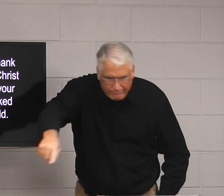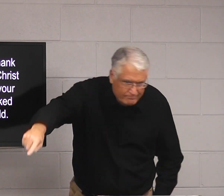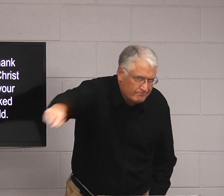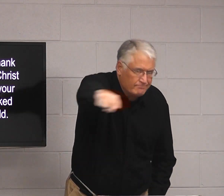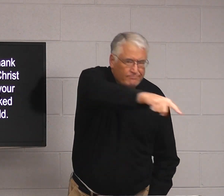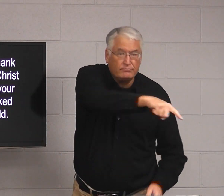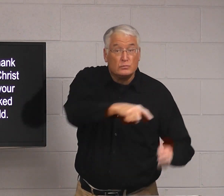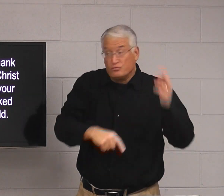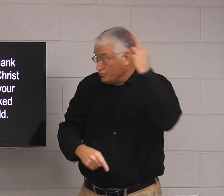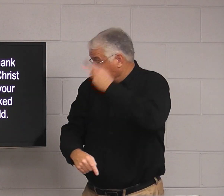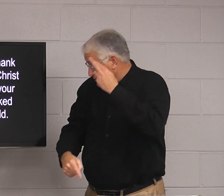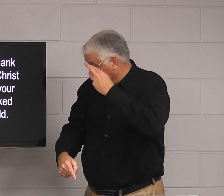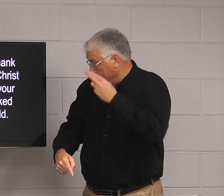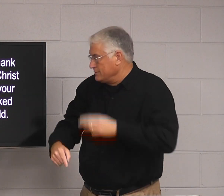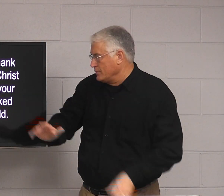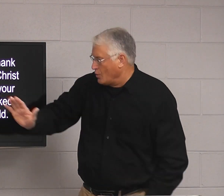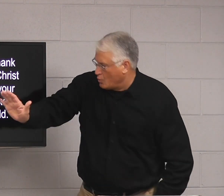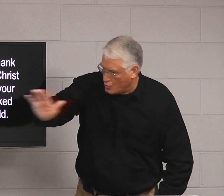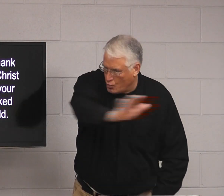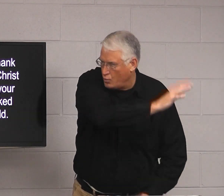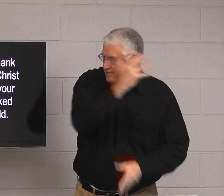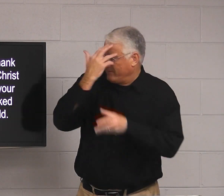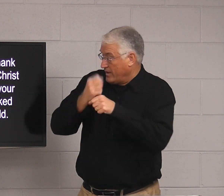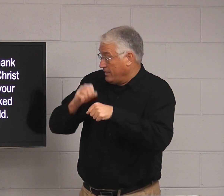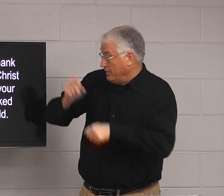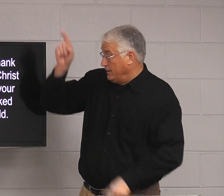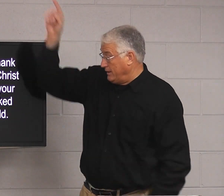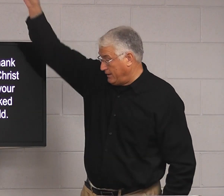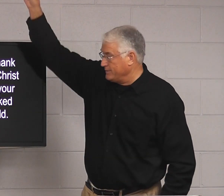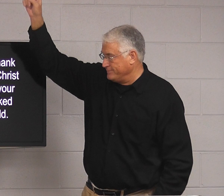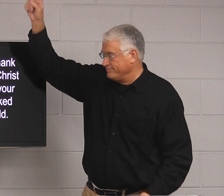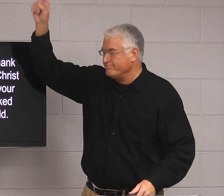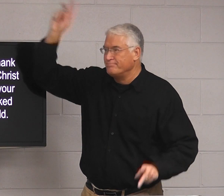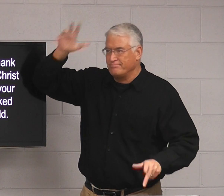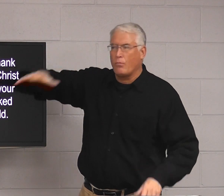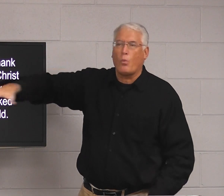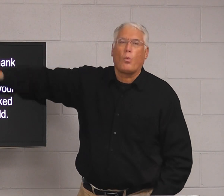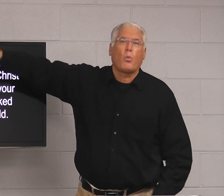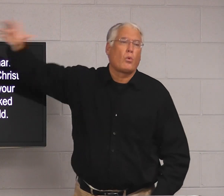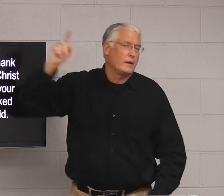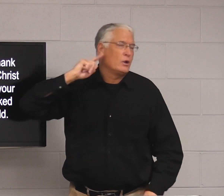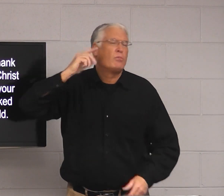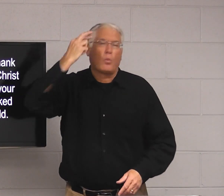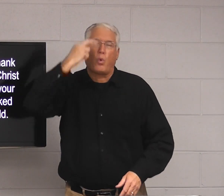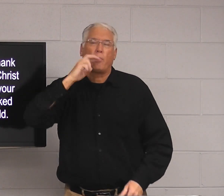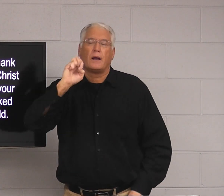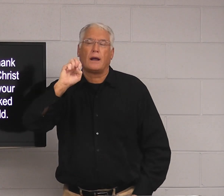Jesus Christ for all of you because your faith in him is being talked about.